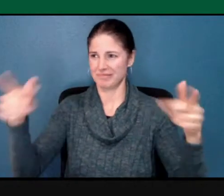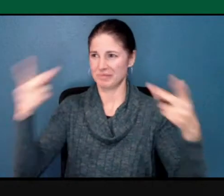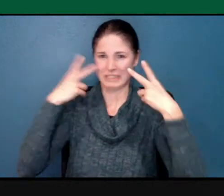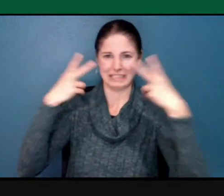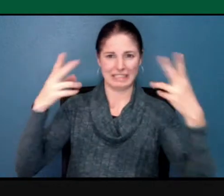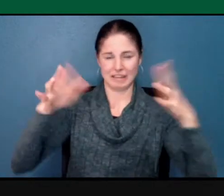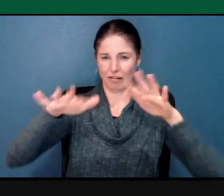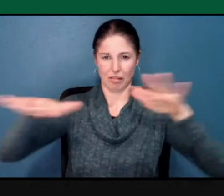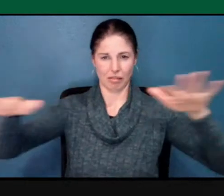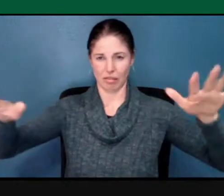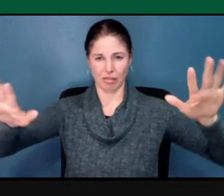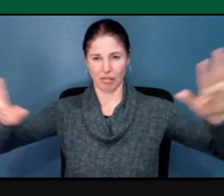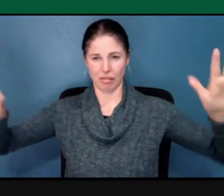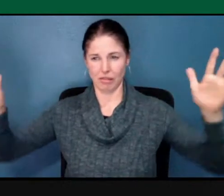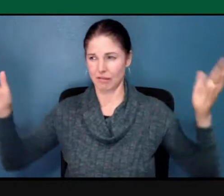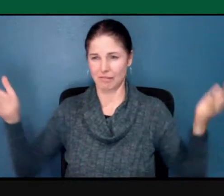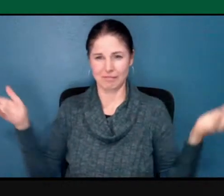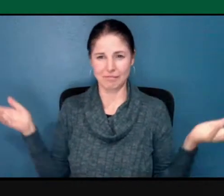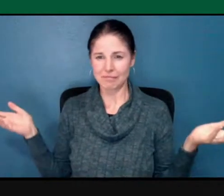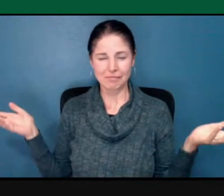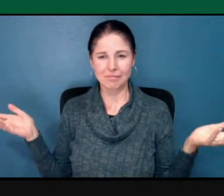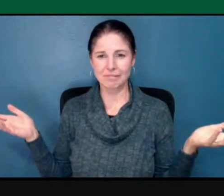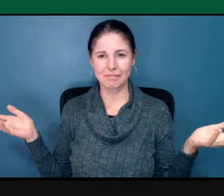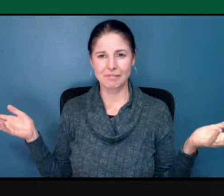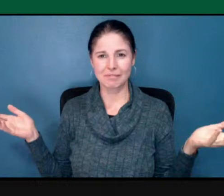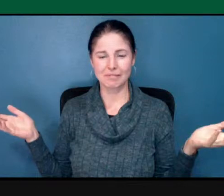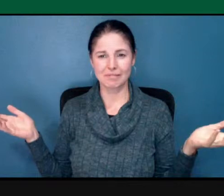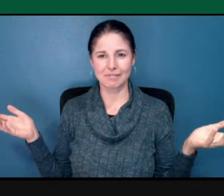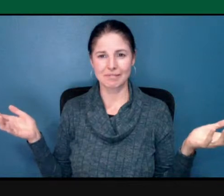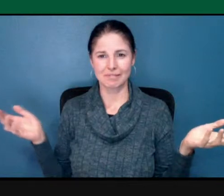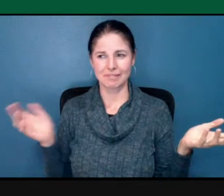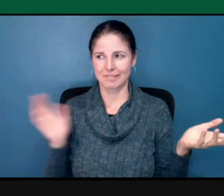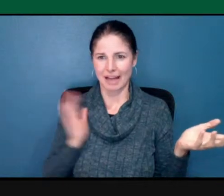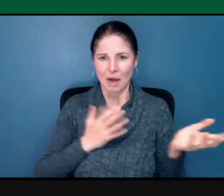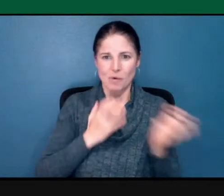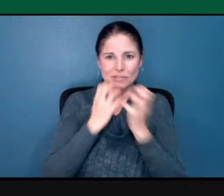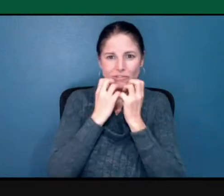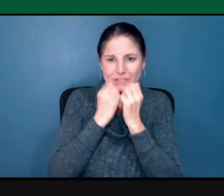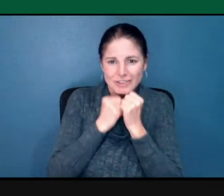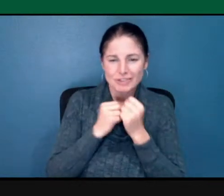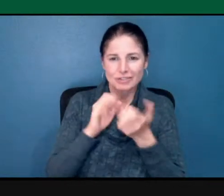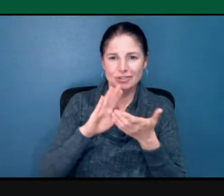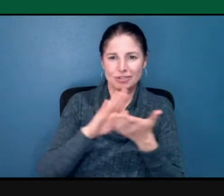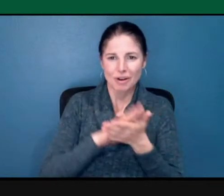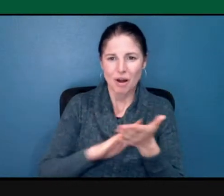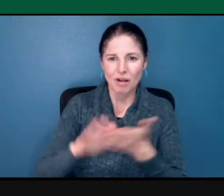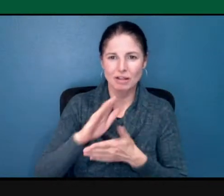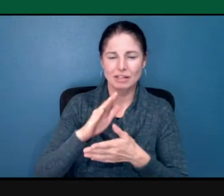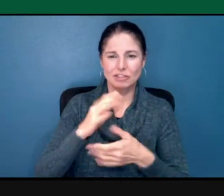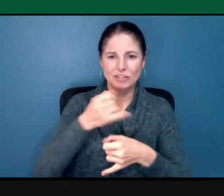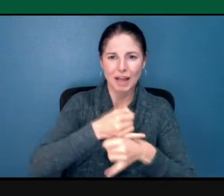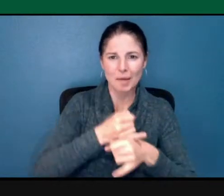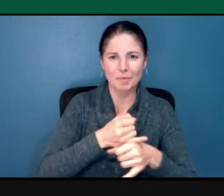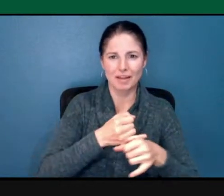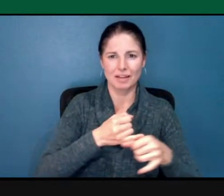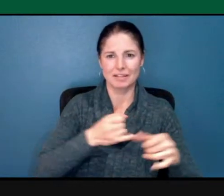our most cherished college campuses? Who would think that